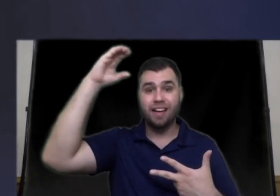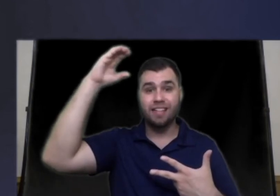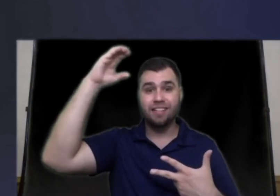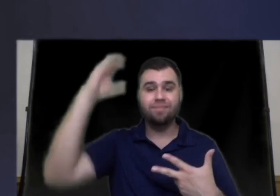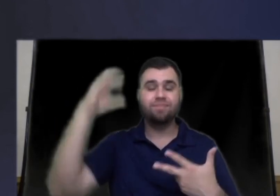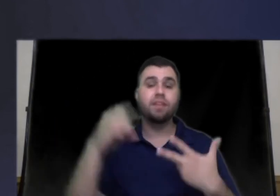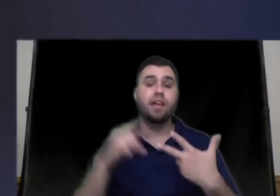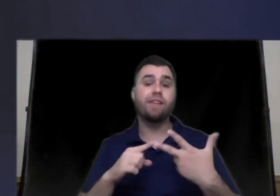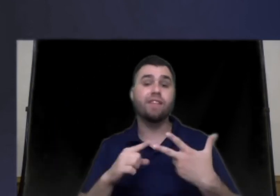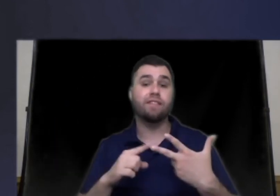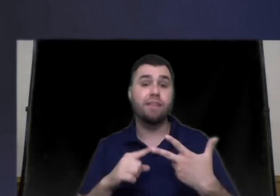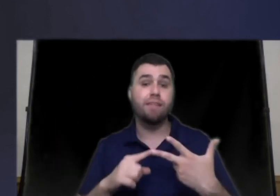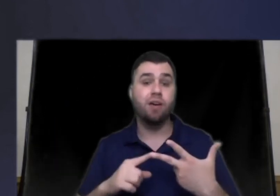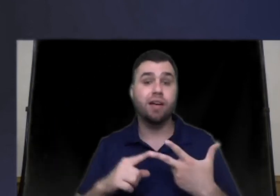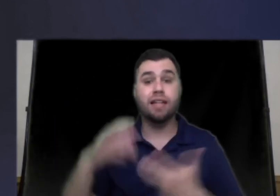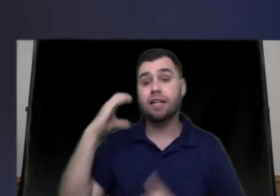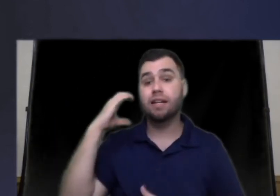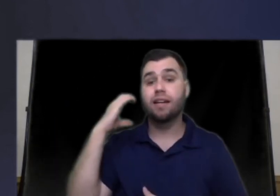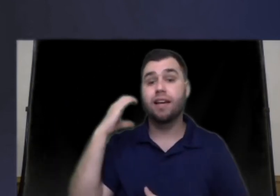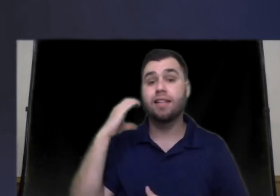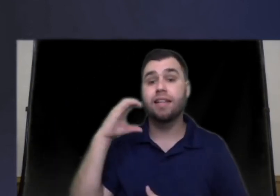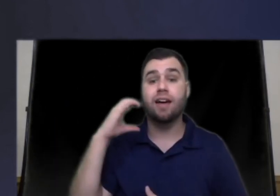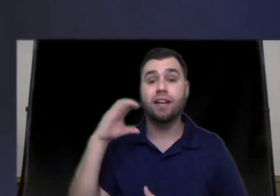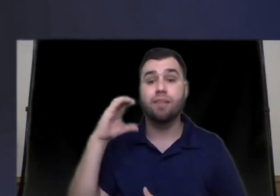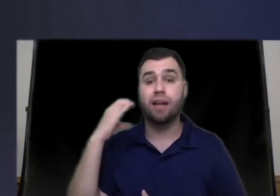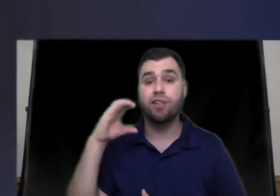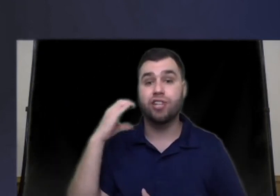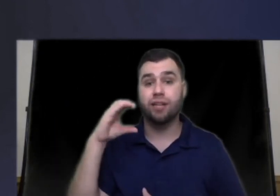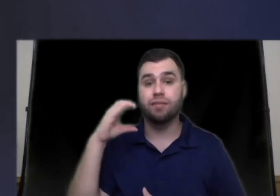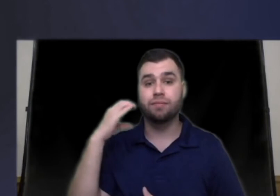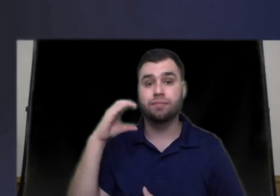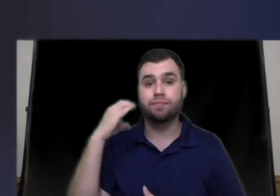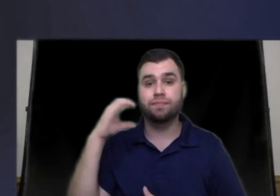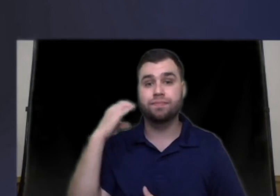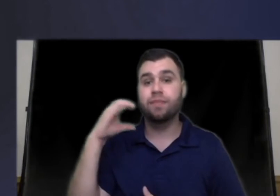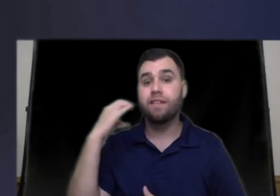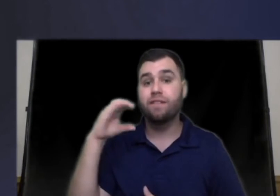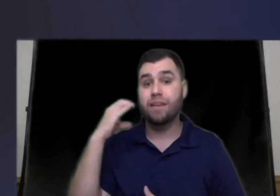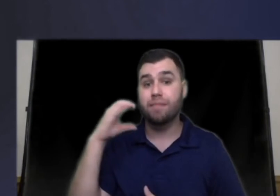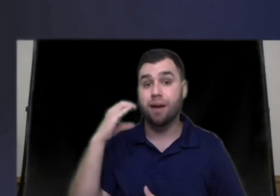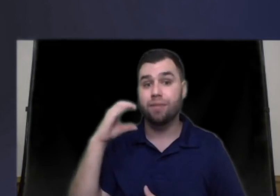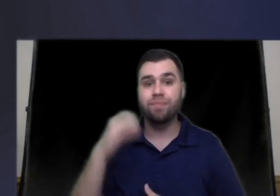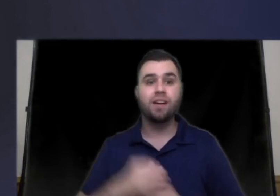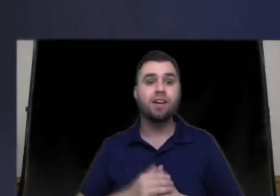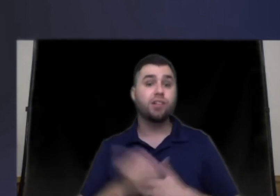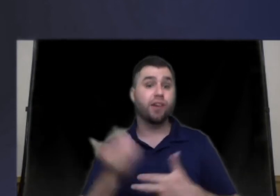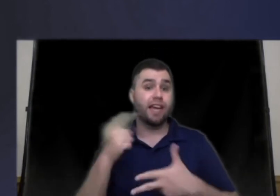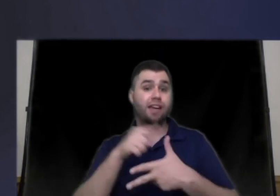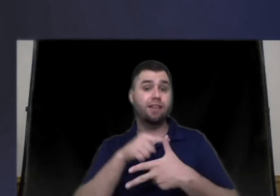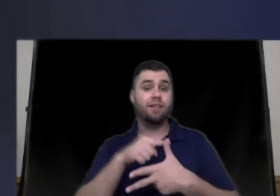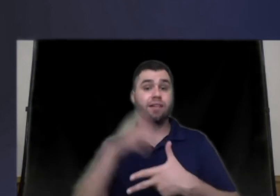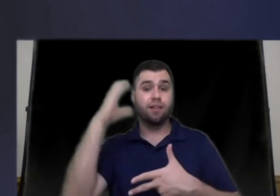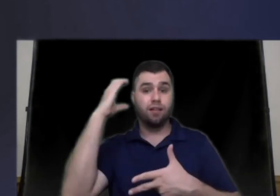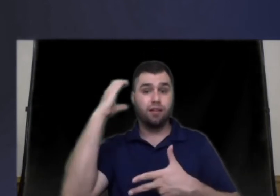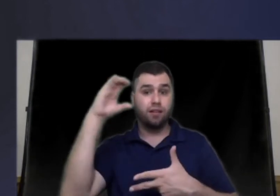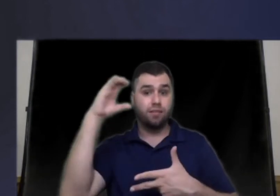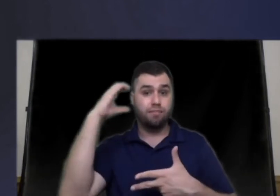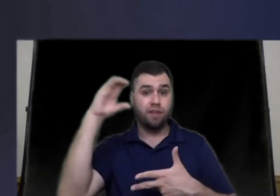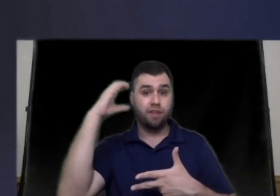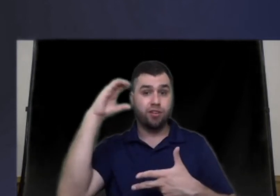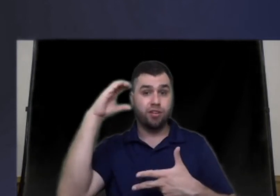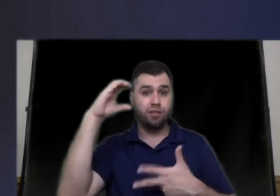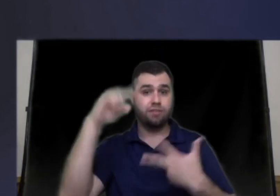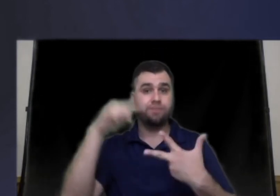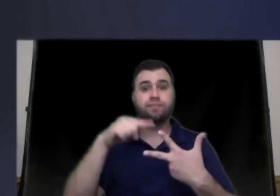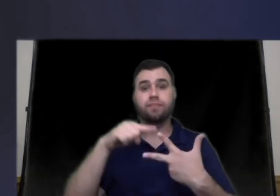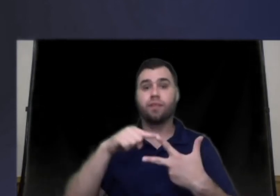cousin if it's a female cousin it's down here by the chin female okay so again mid